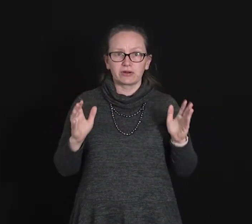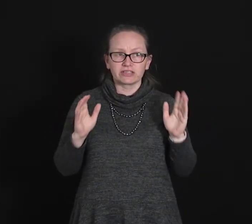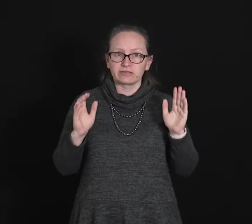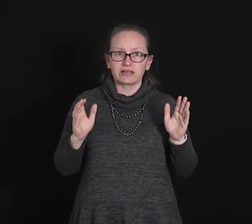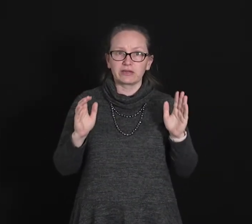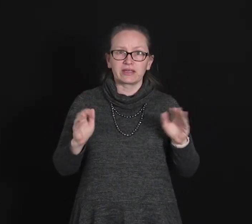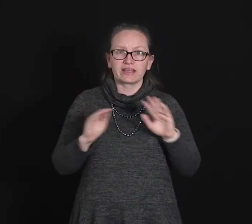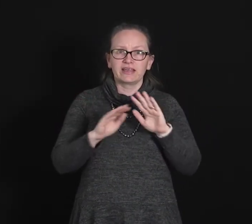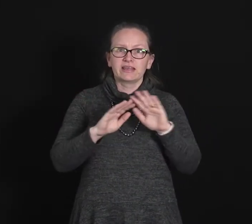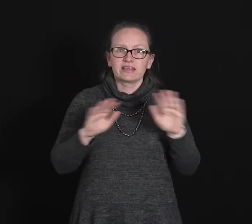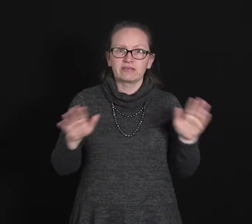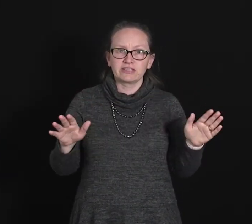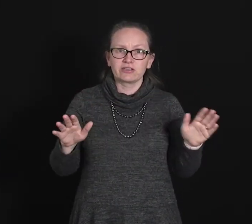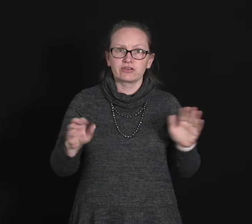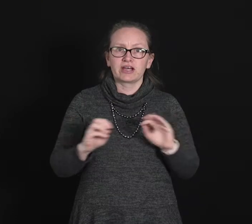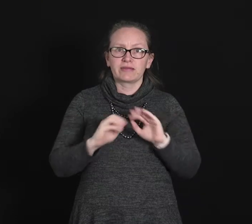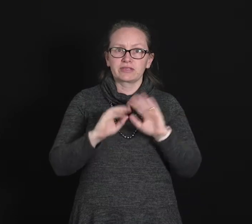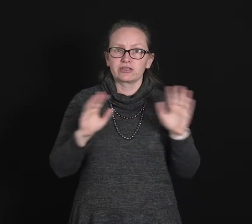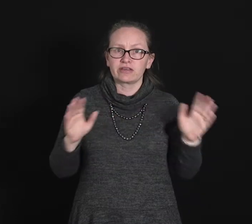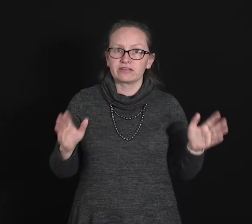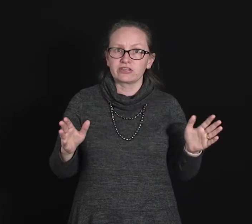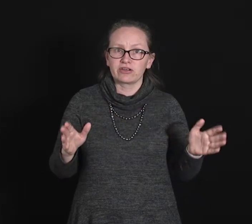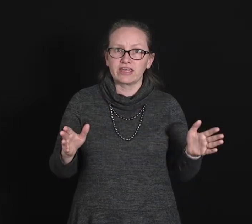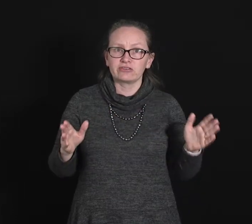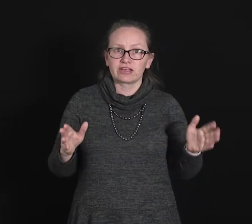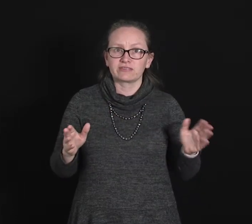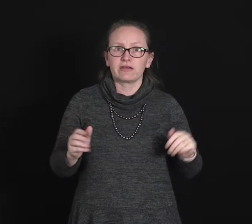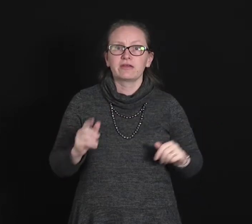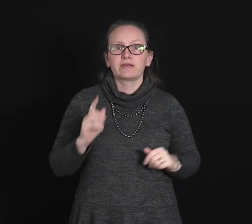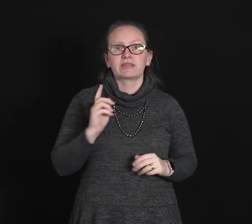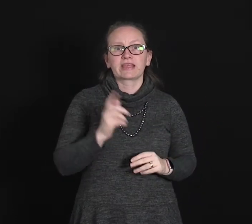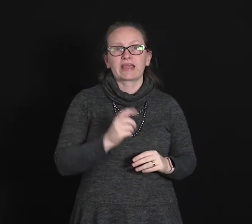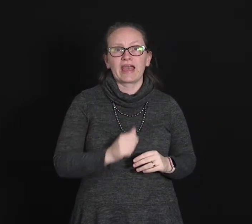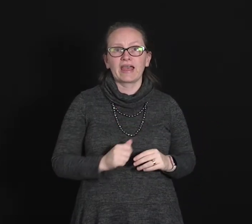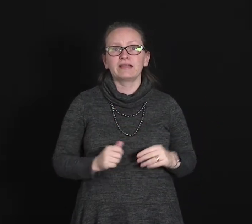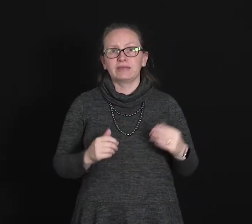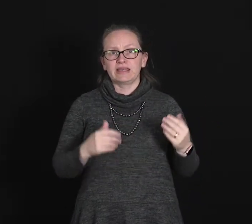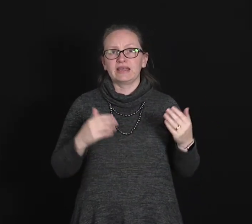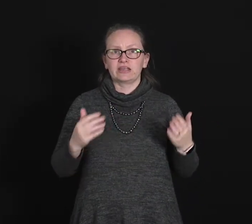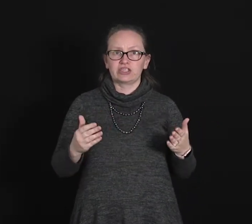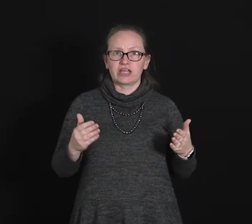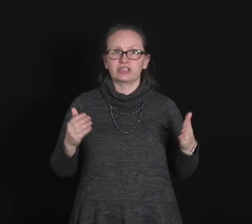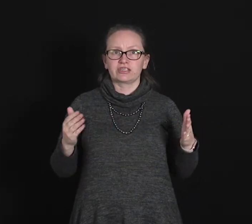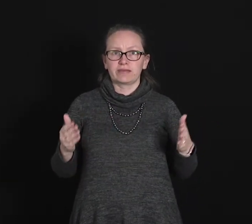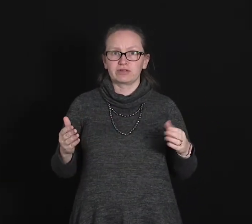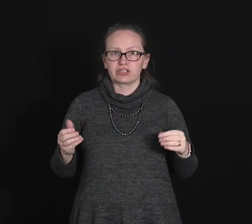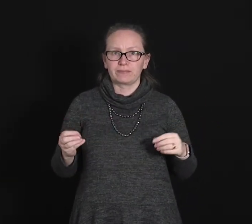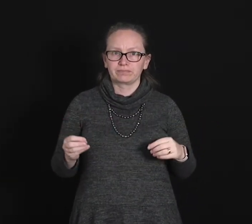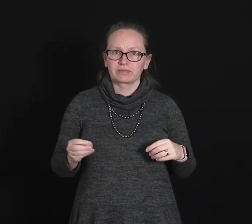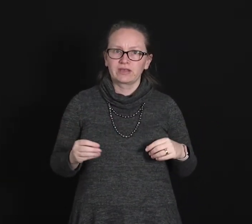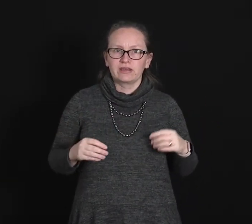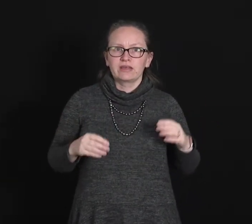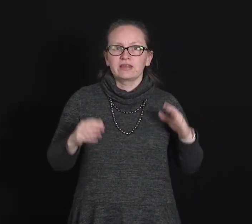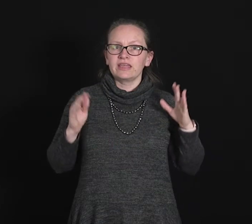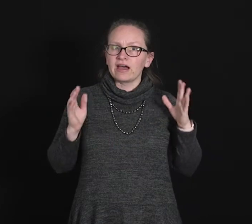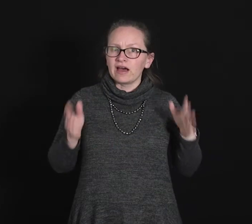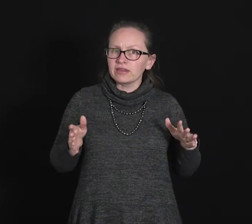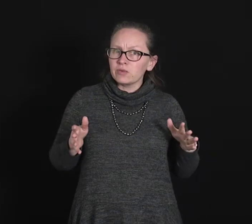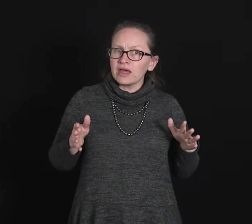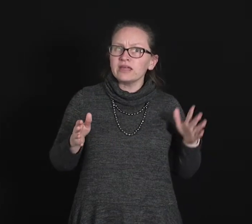process really quickly, there is no time. And so there is no heat transfer, but there can be a change in temperature. The other way